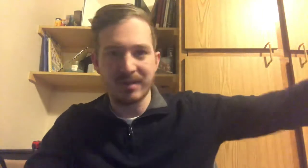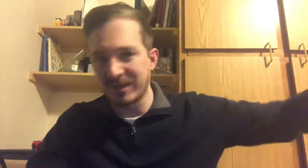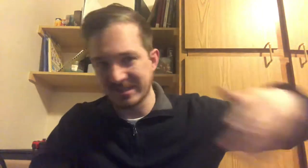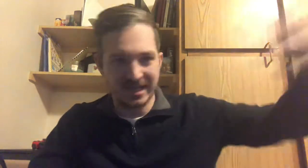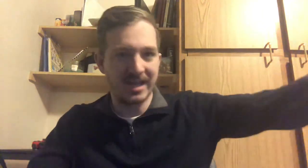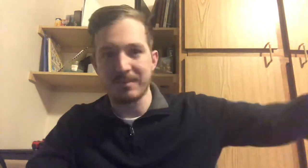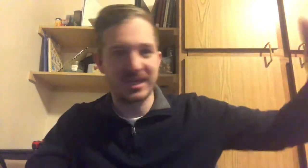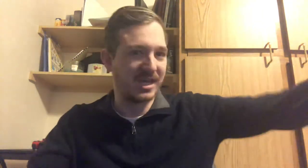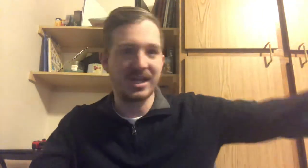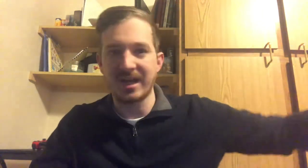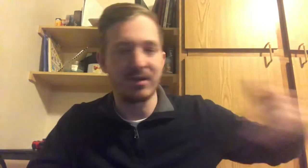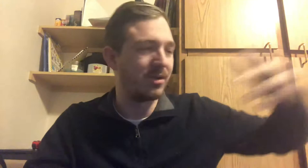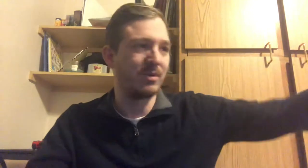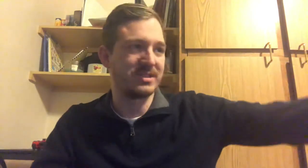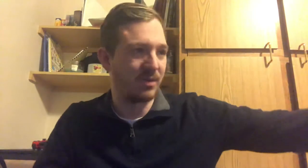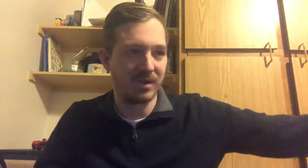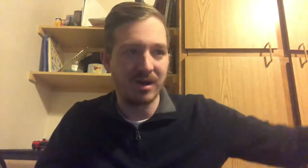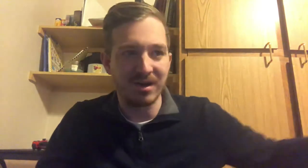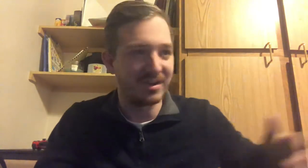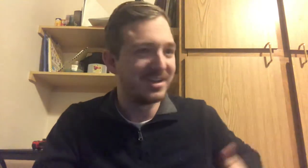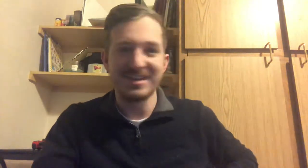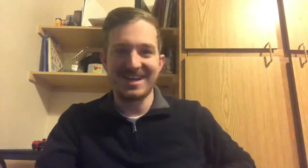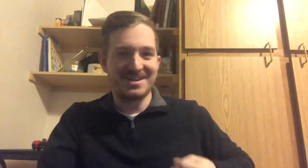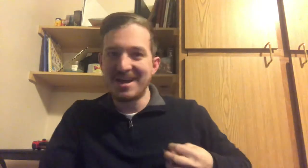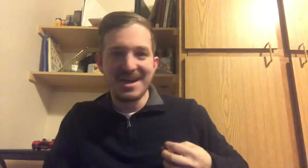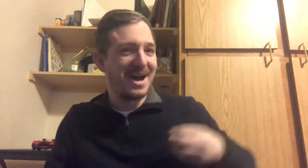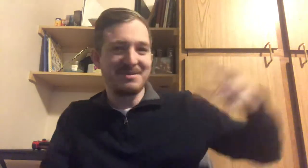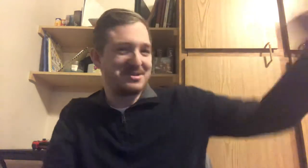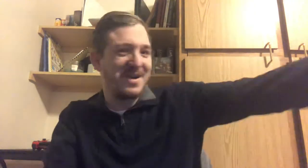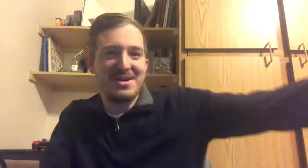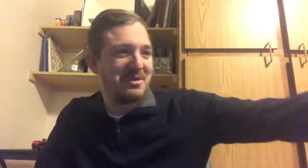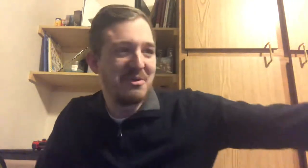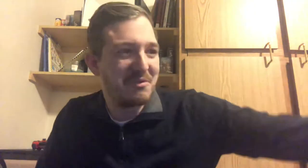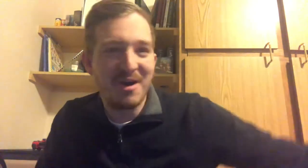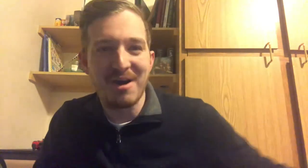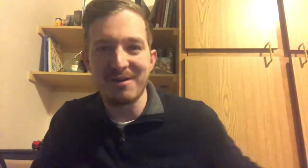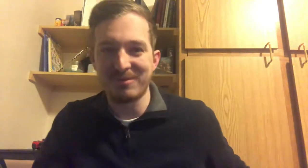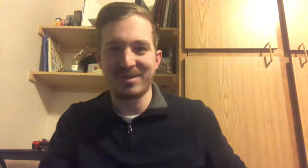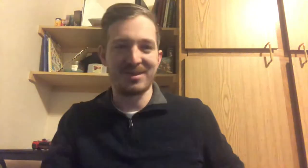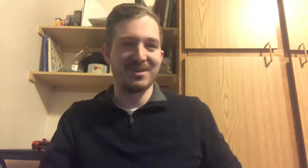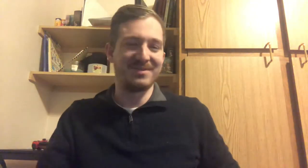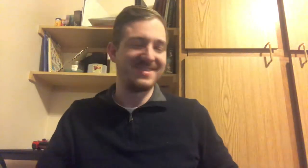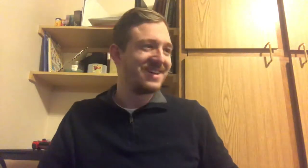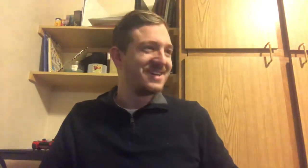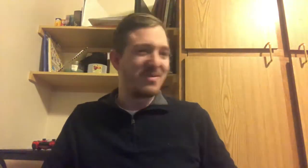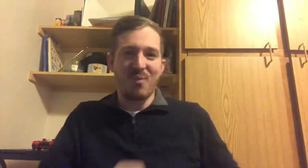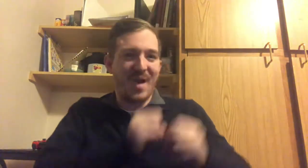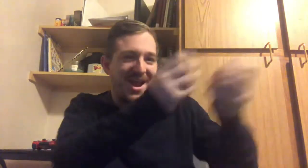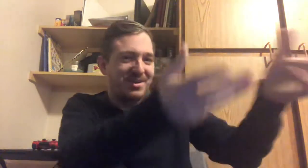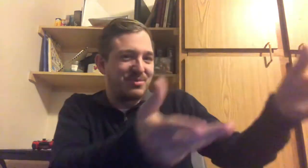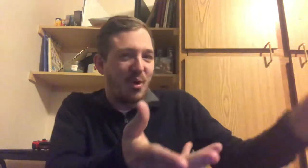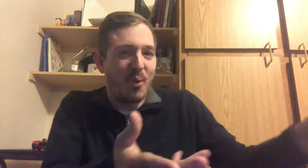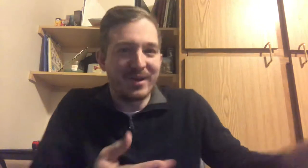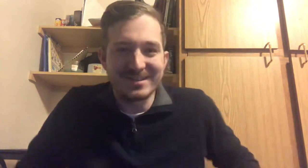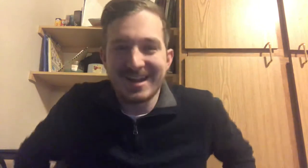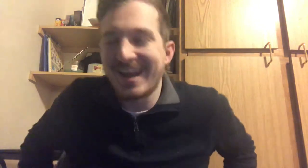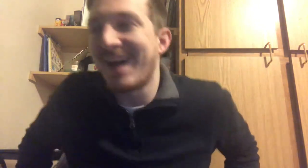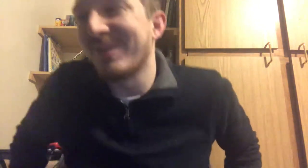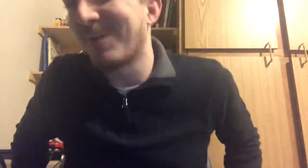because, again, I'm a kid, I don't know what's going on, I'm just trying to goof off with the random toys that I have at the